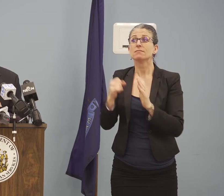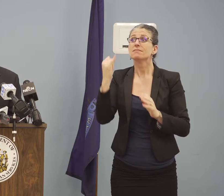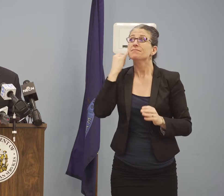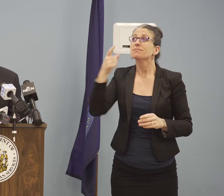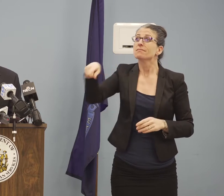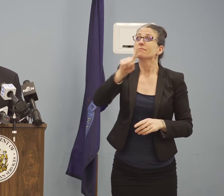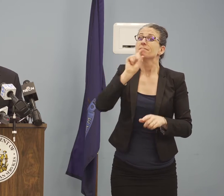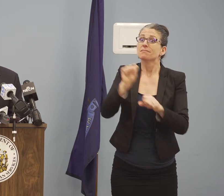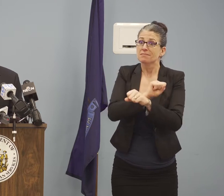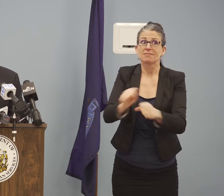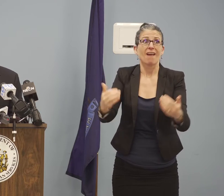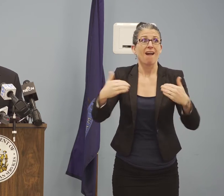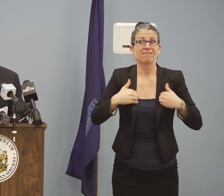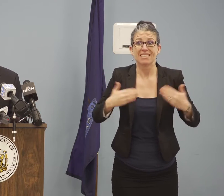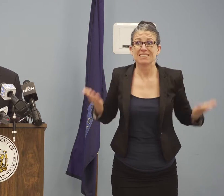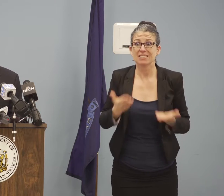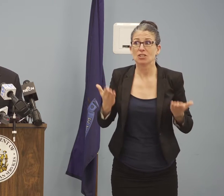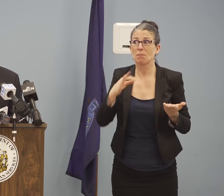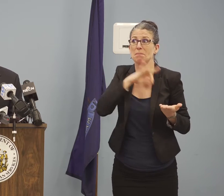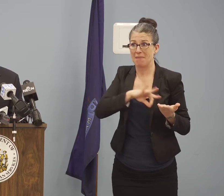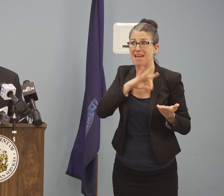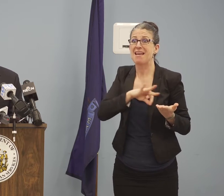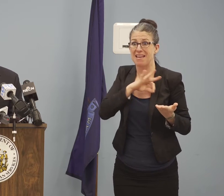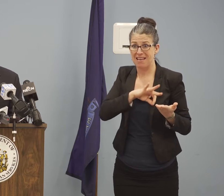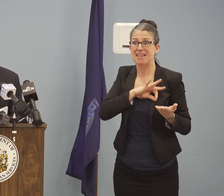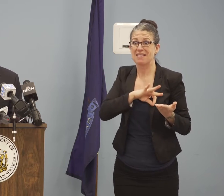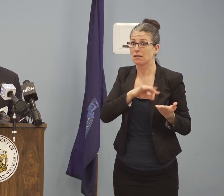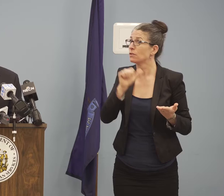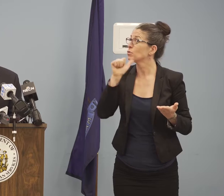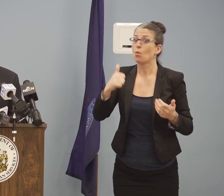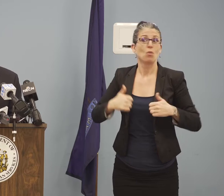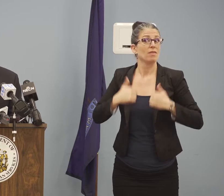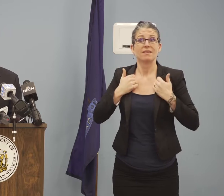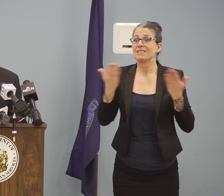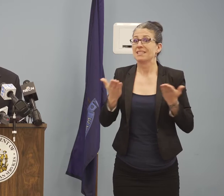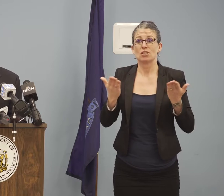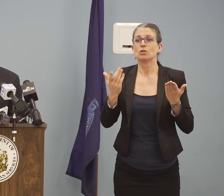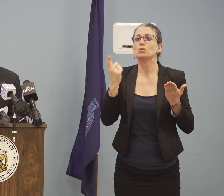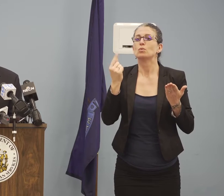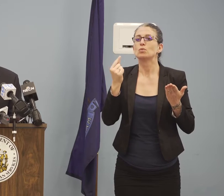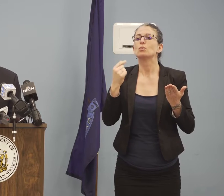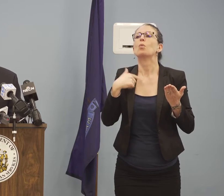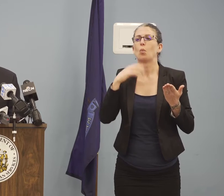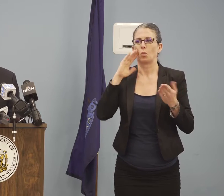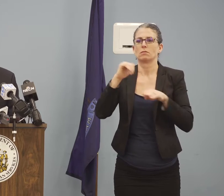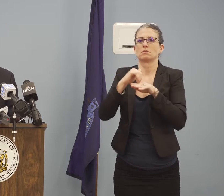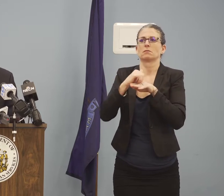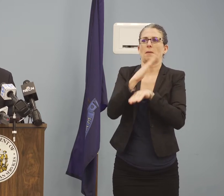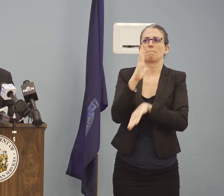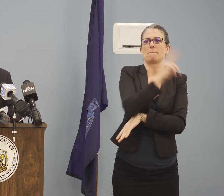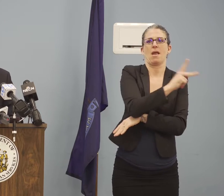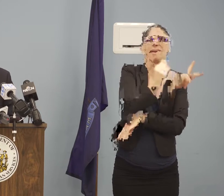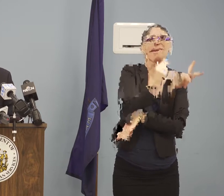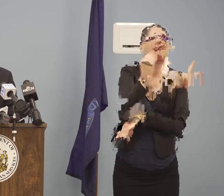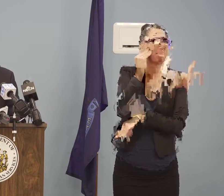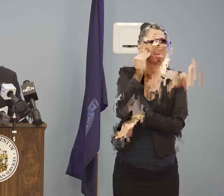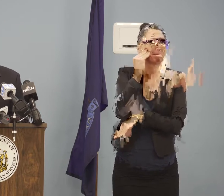So three of the cases that we discussed yesterday have been transferred to the respective state health departments.